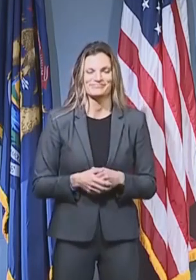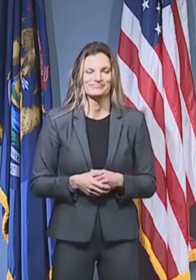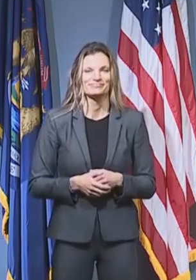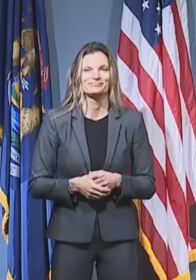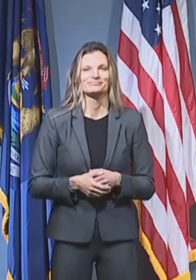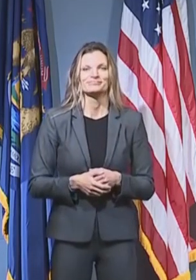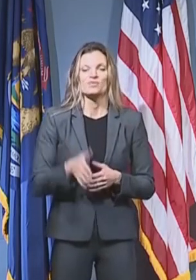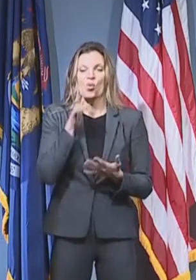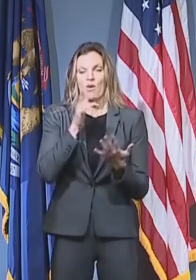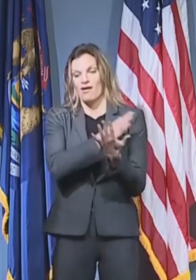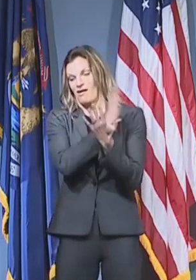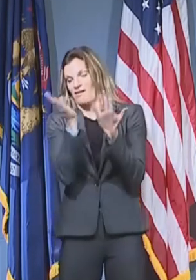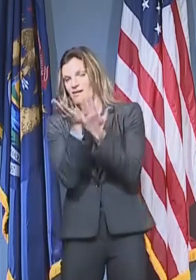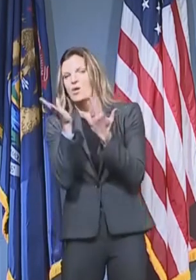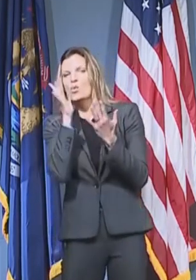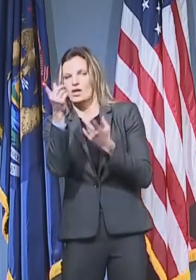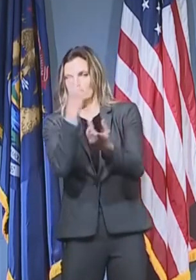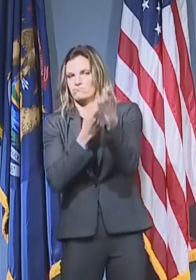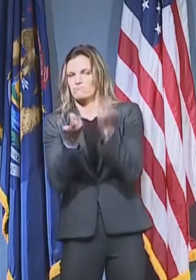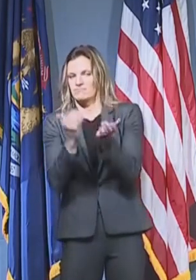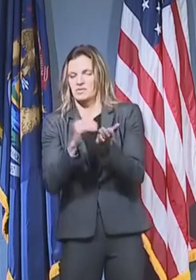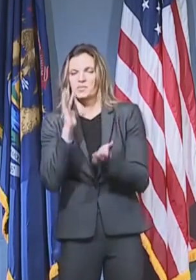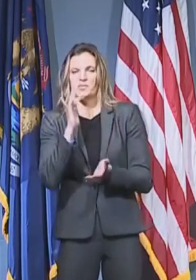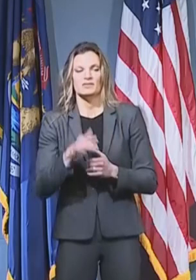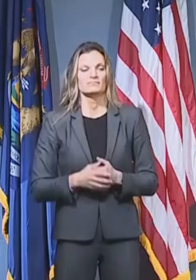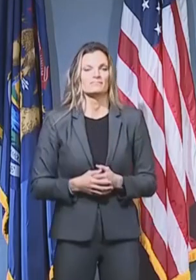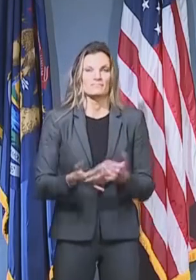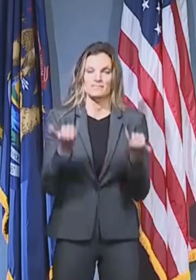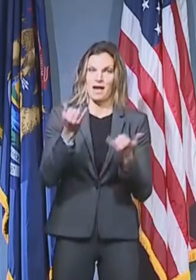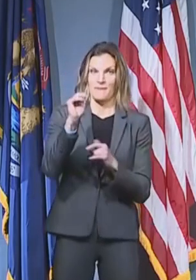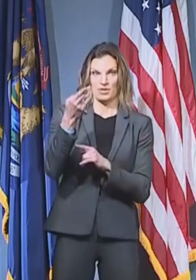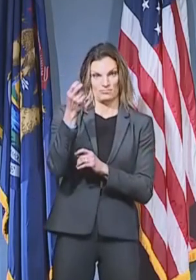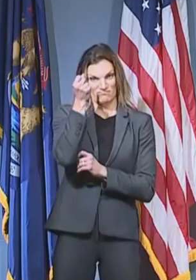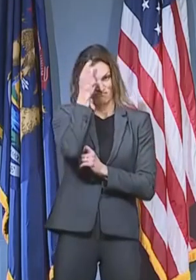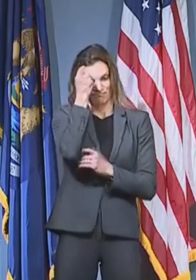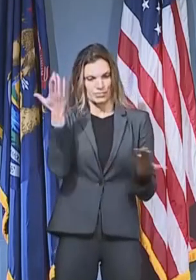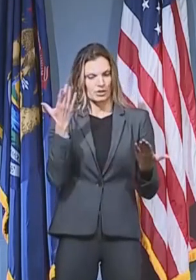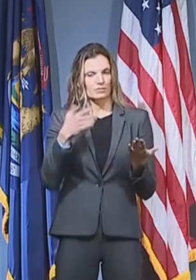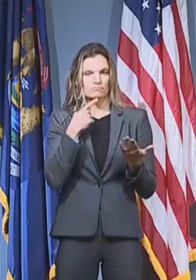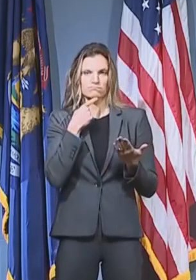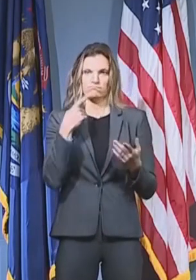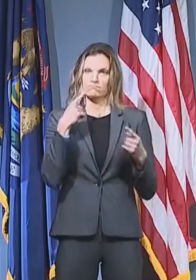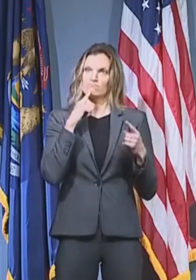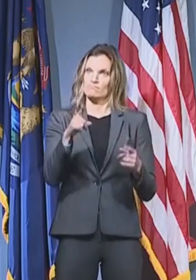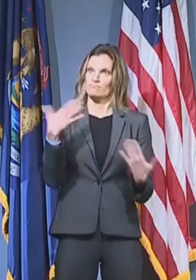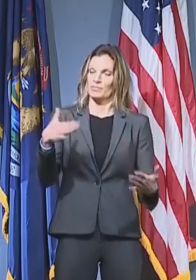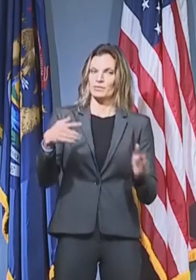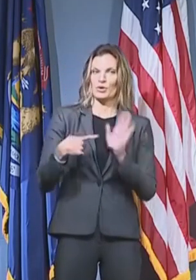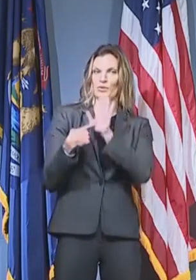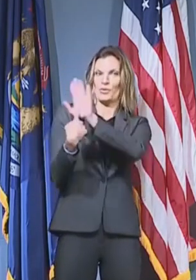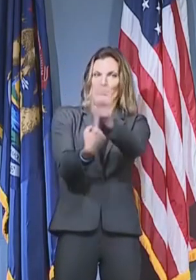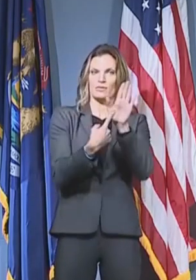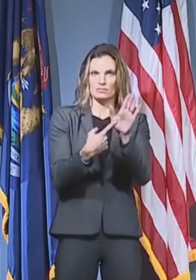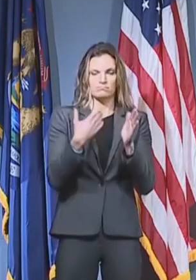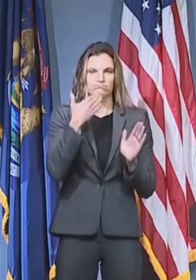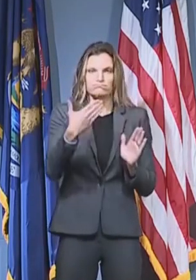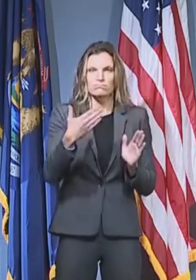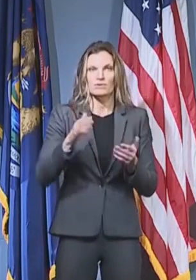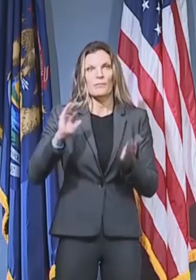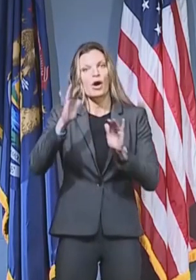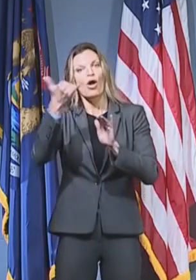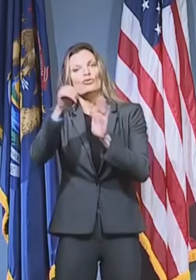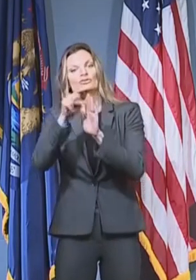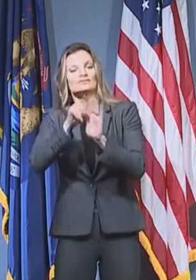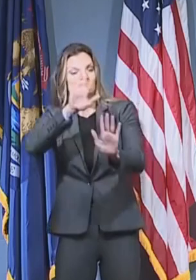the end. So right now Michigan is serving as a model for our Midwestern neighbors and states across the country